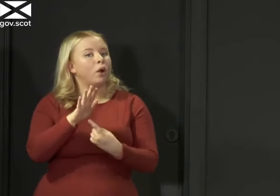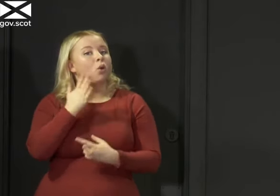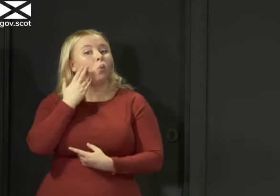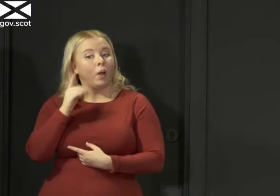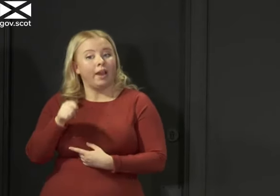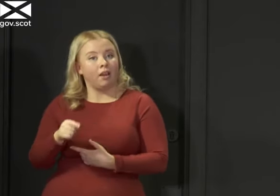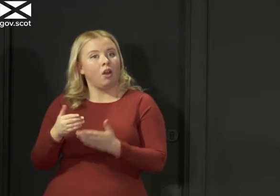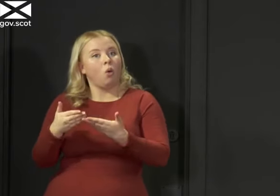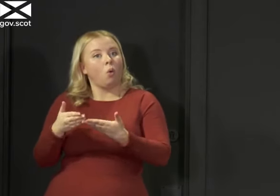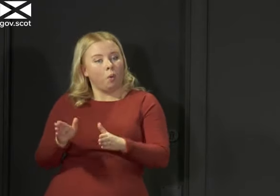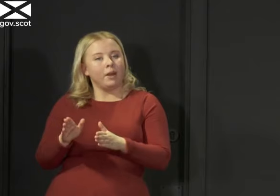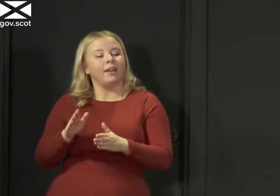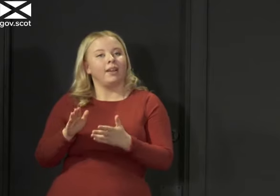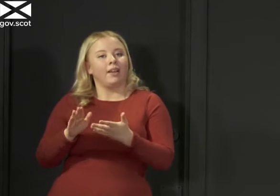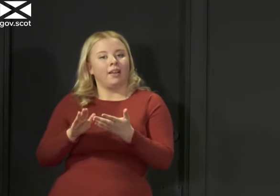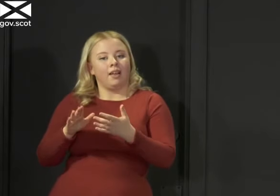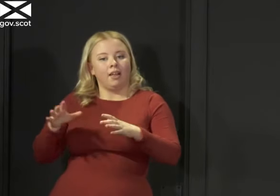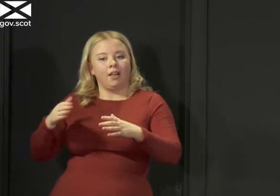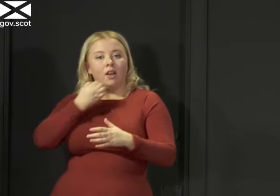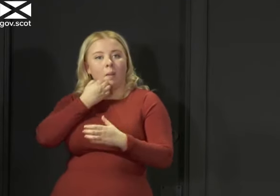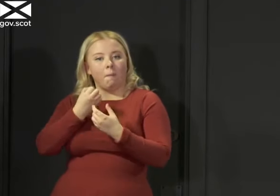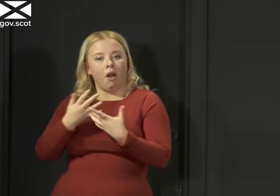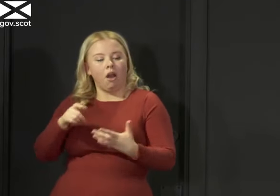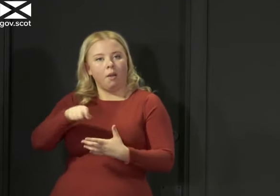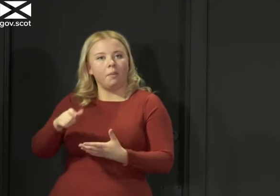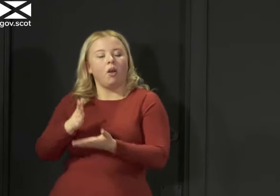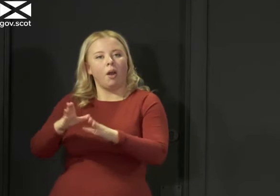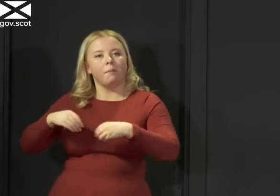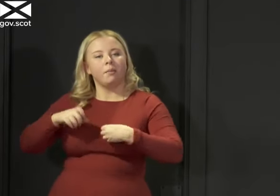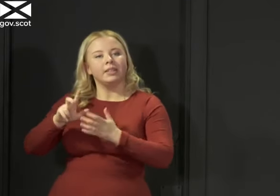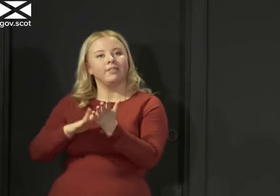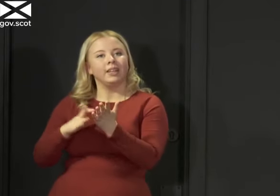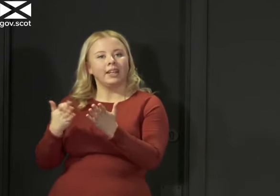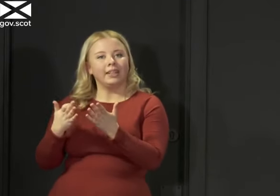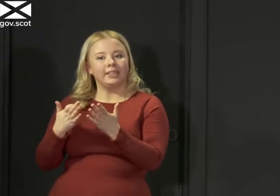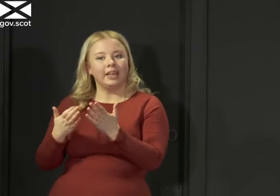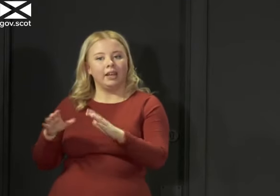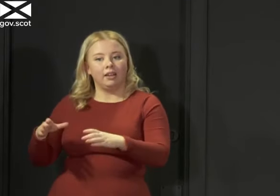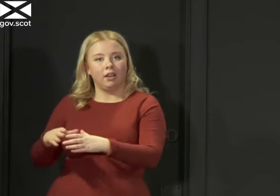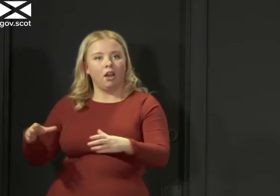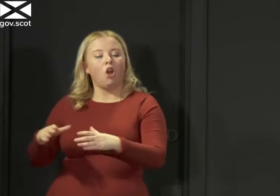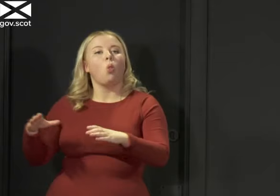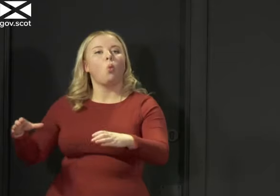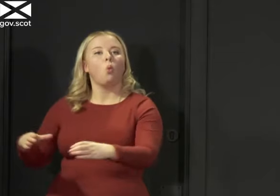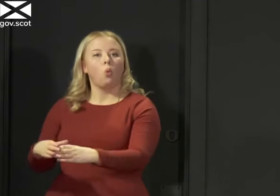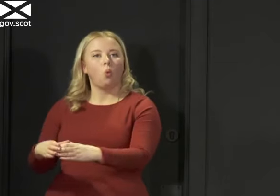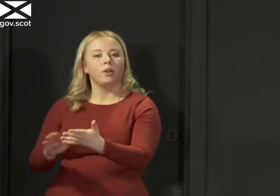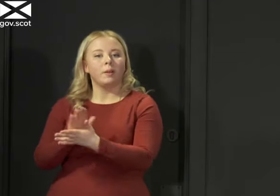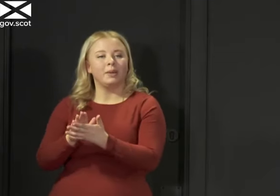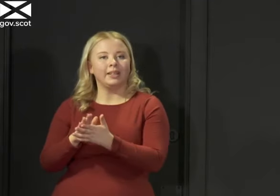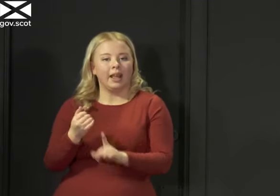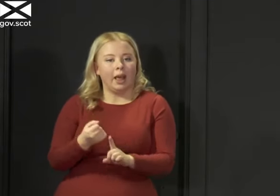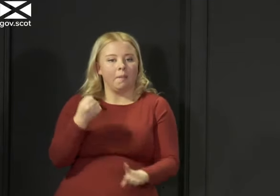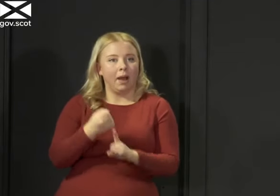cases is lower so that the increase in R is operating on a lower baseline. So you're effectively